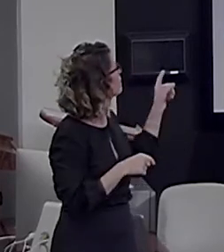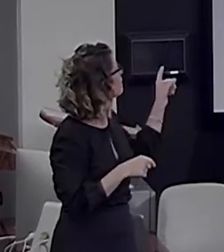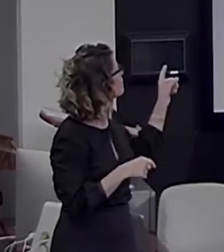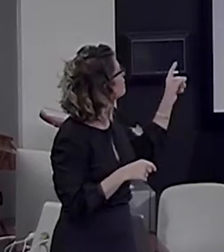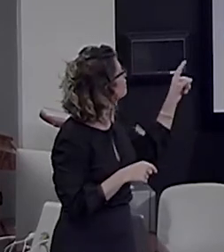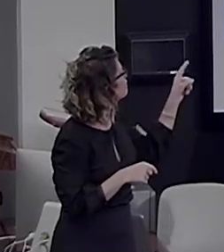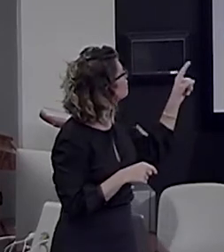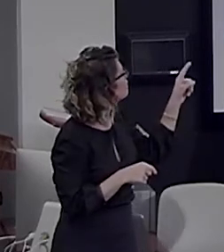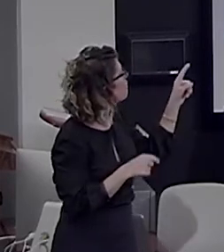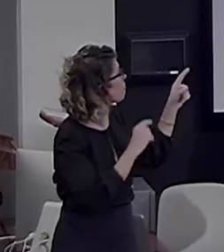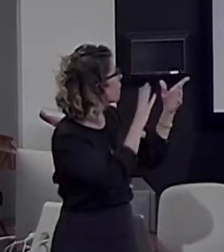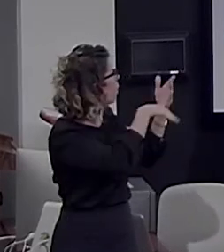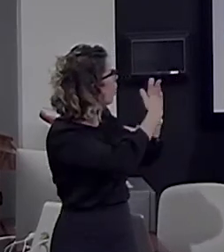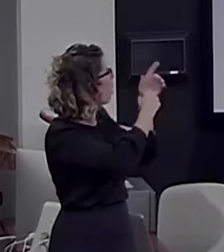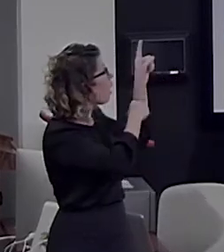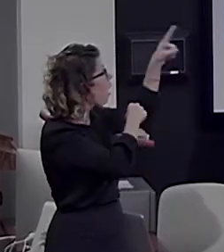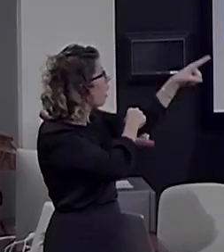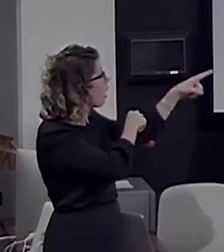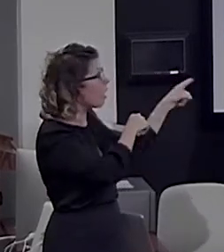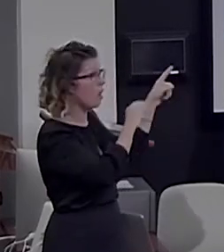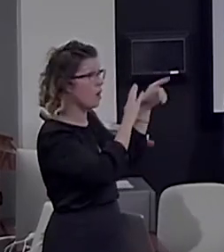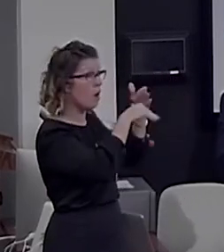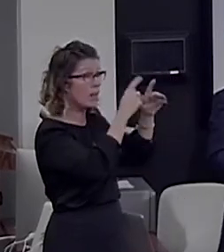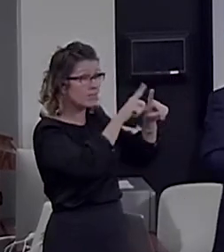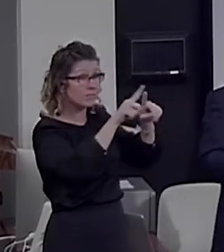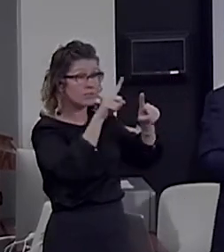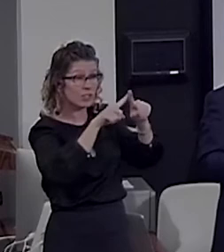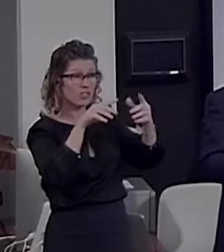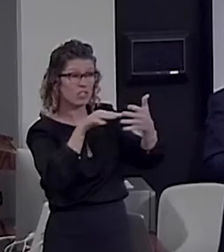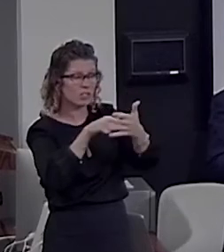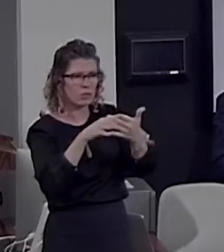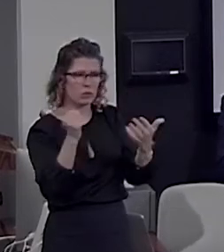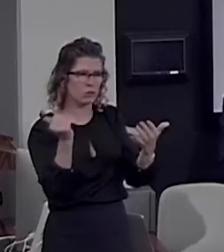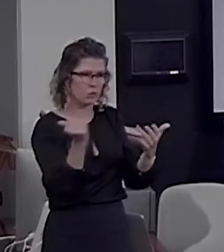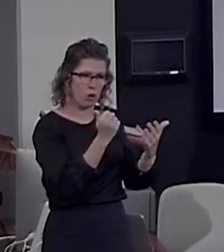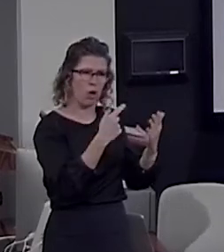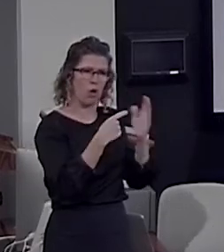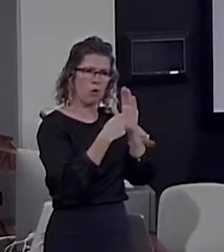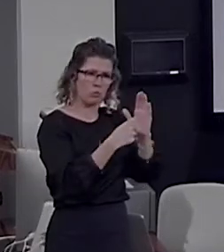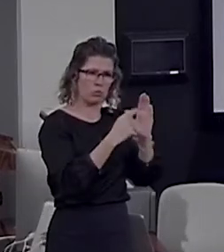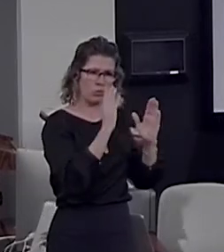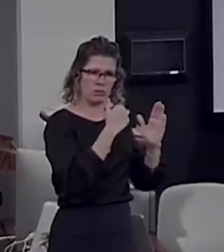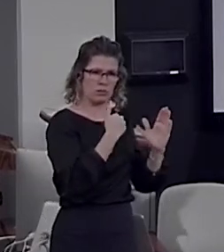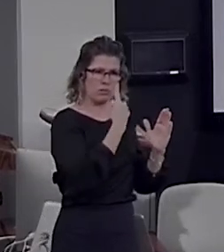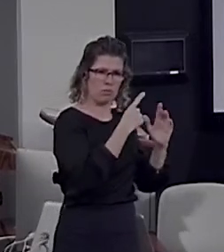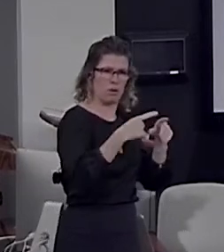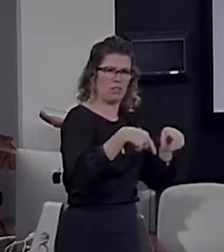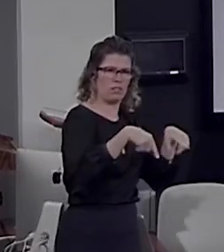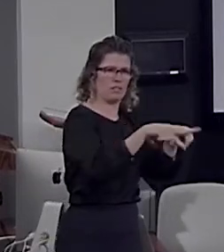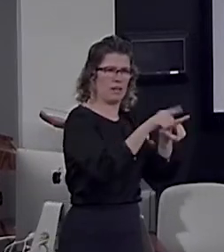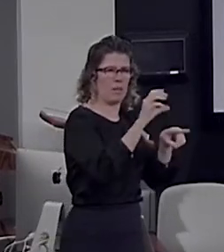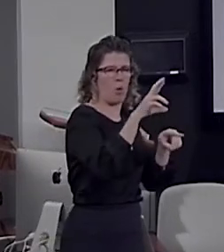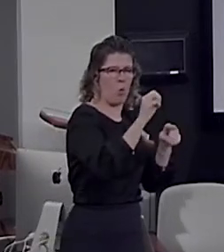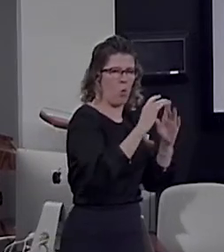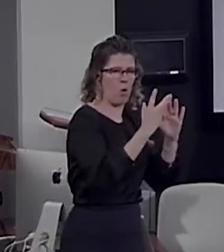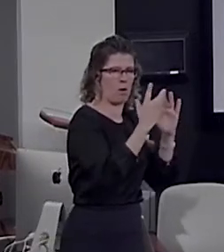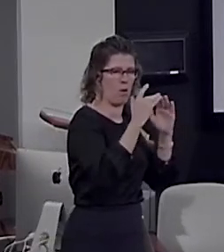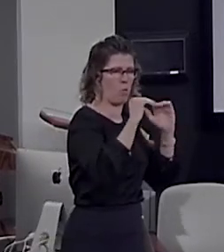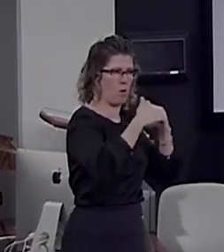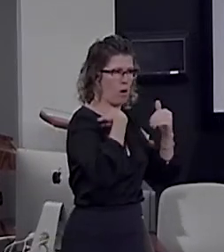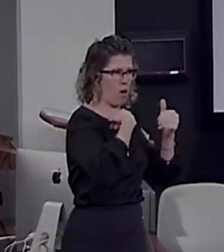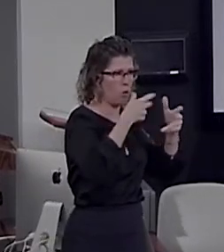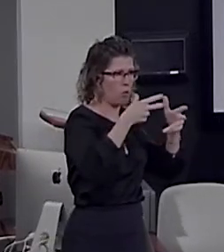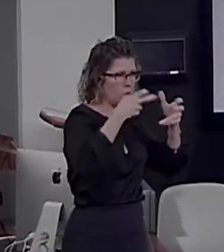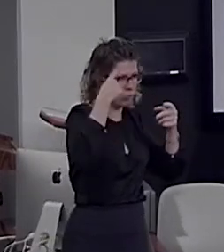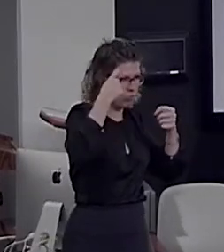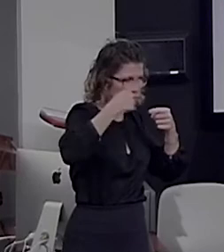All of these studies that point to the same sort of core network for syntax processing. For instance, this is a study we just completed two